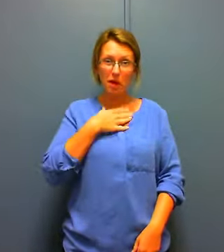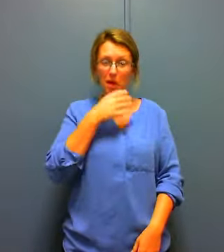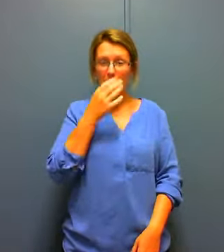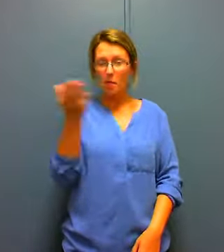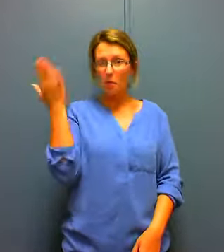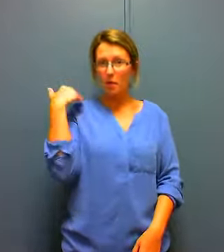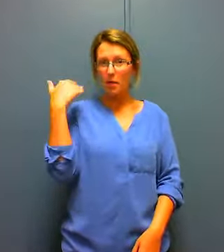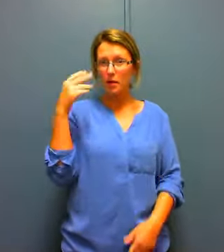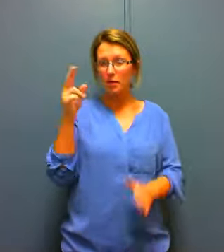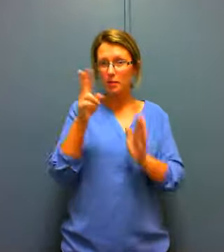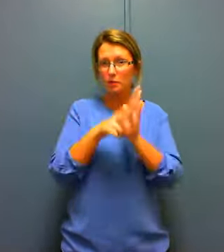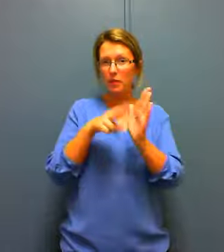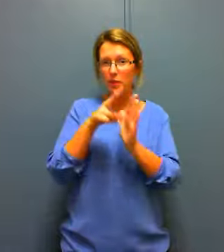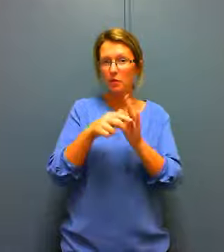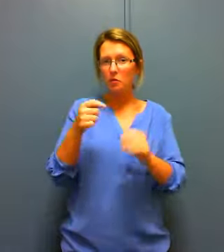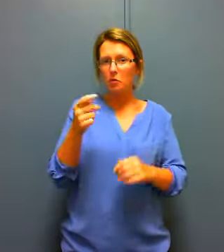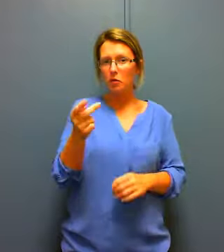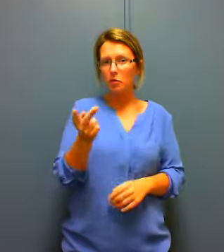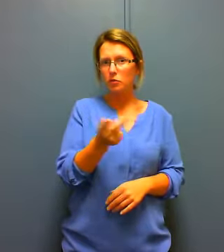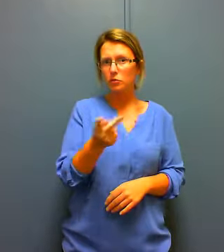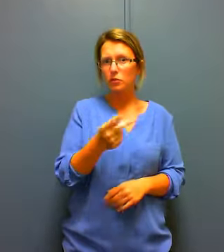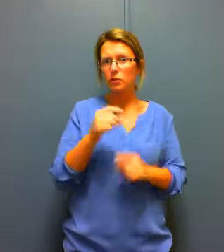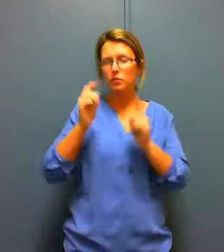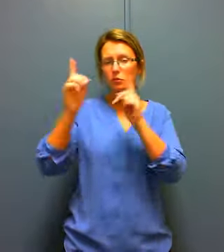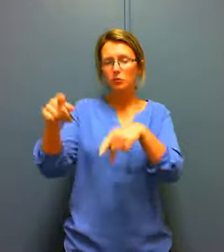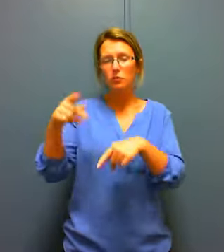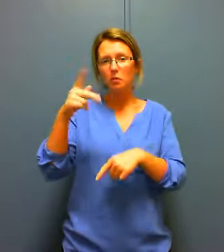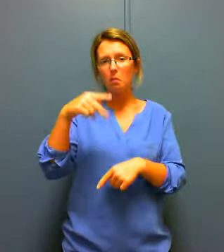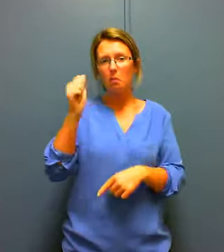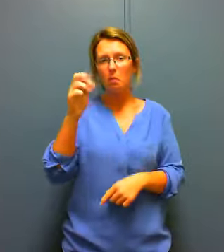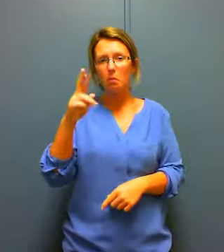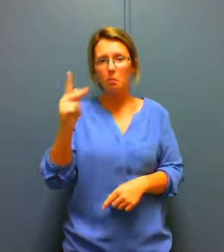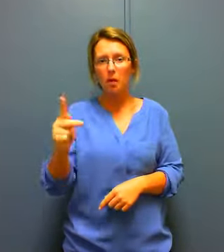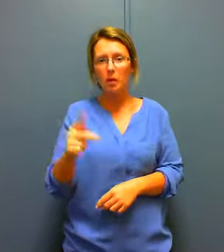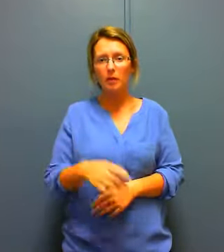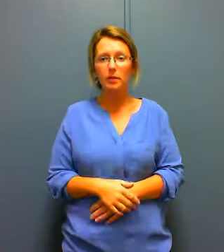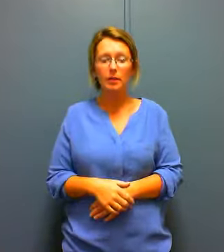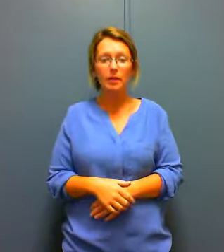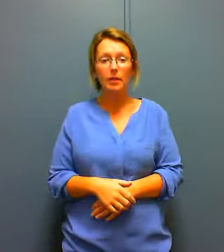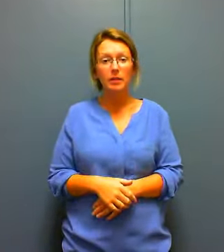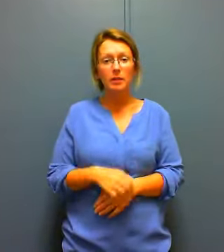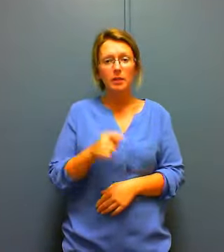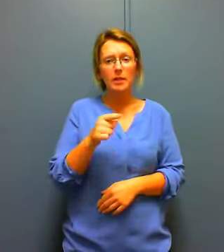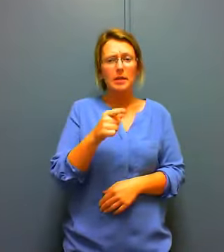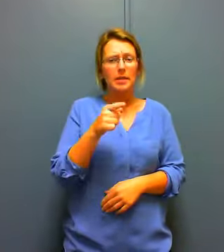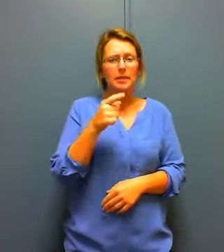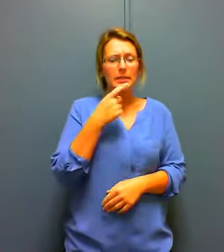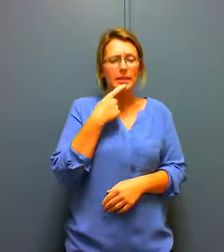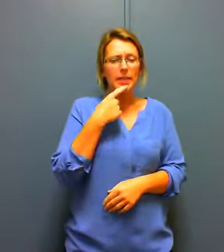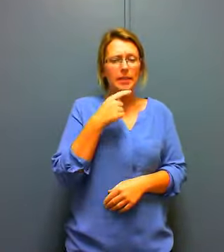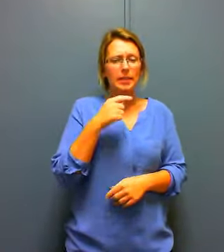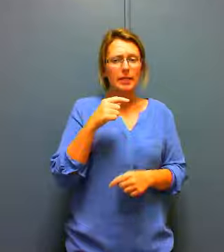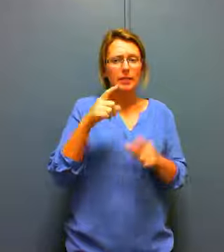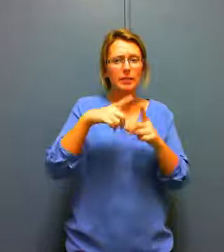I talked about a story where June mentioned that in Japan the squirrels live in the deep forest